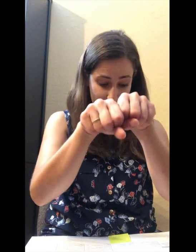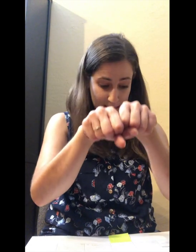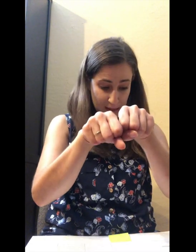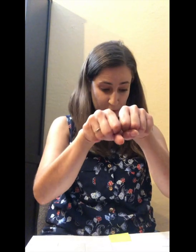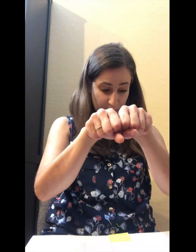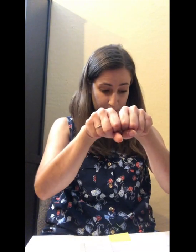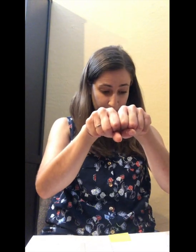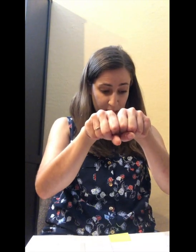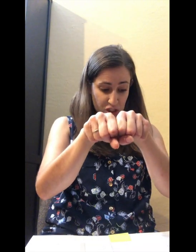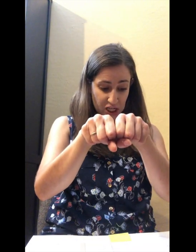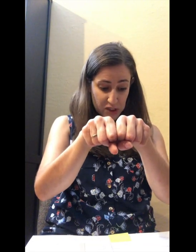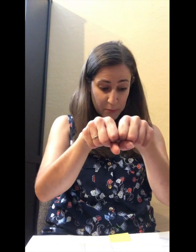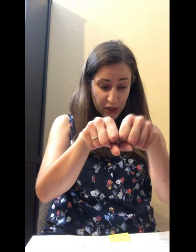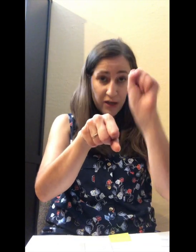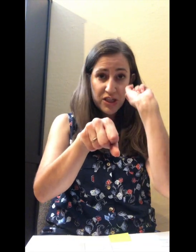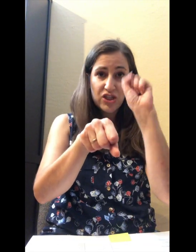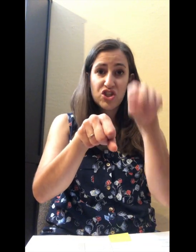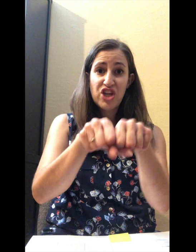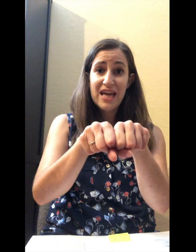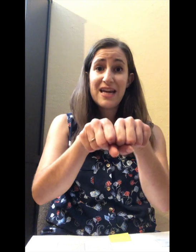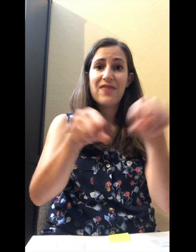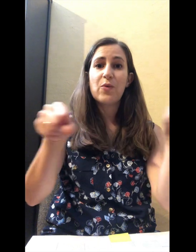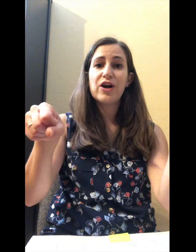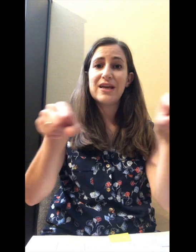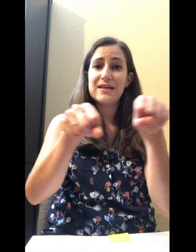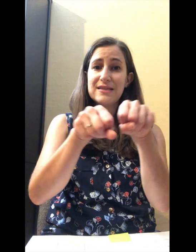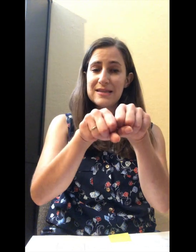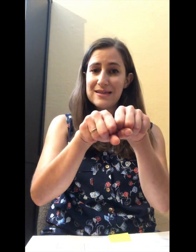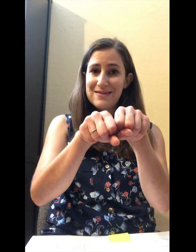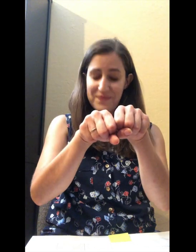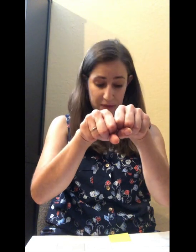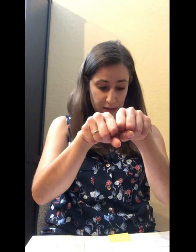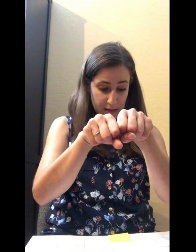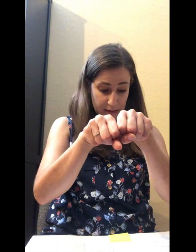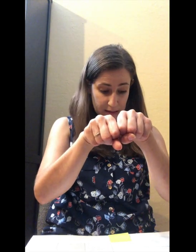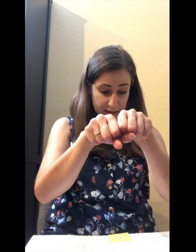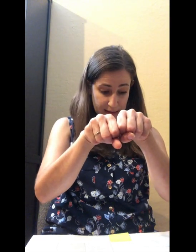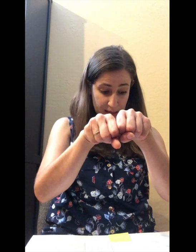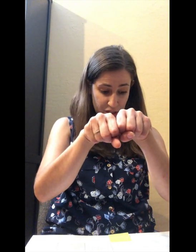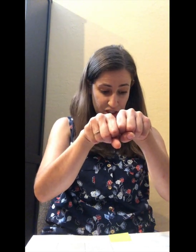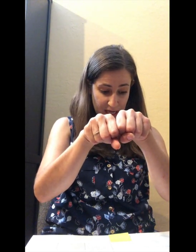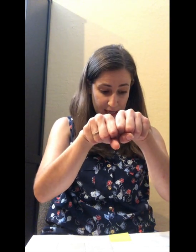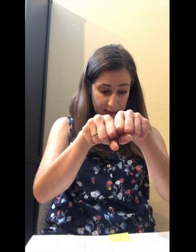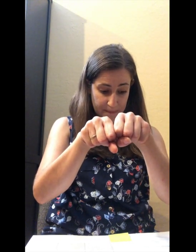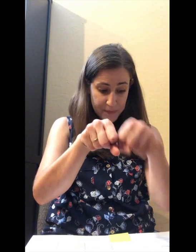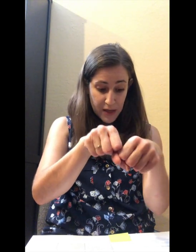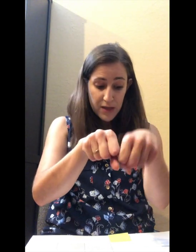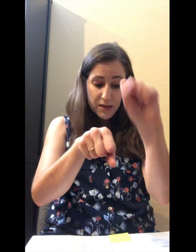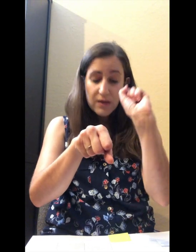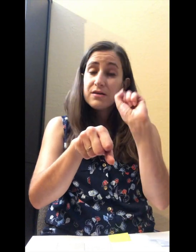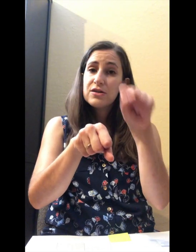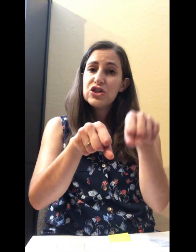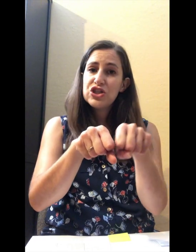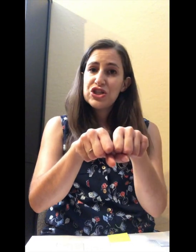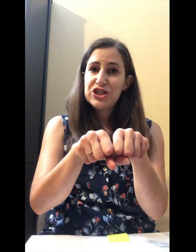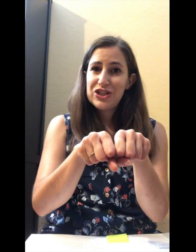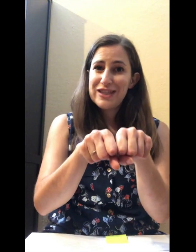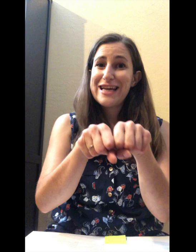Sunburn. Change burn to shade and the word is sunshade. Say